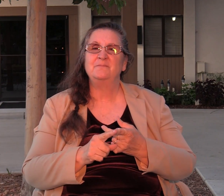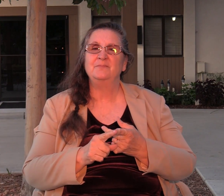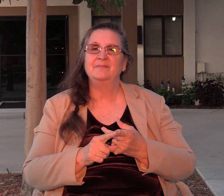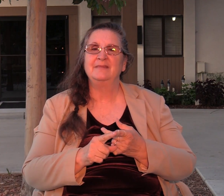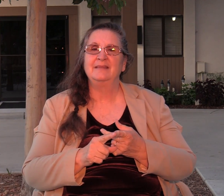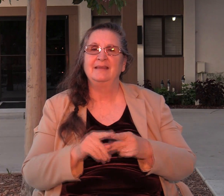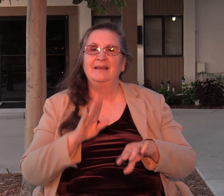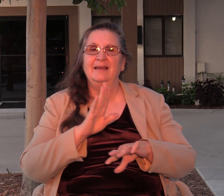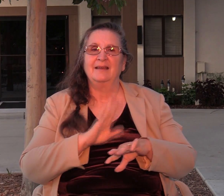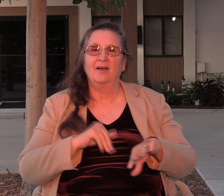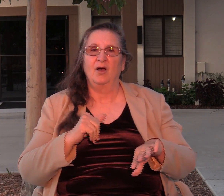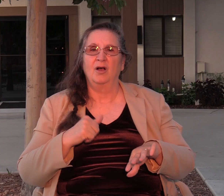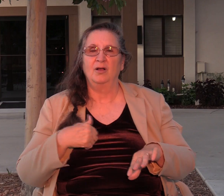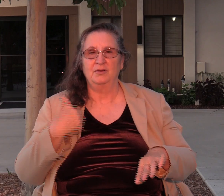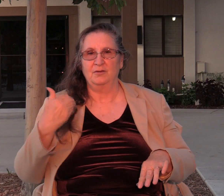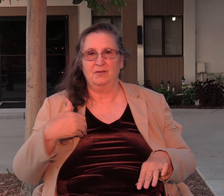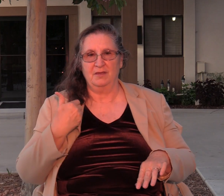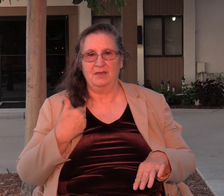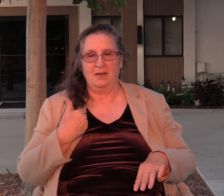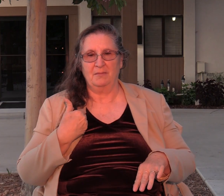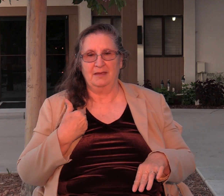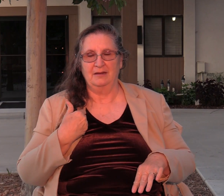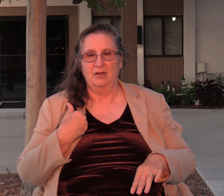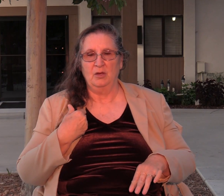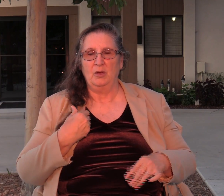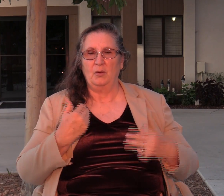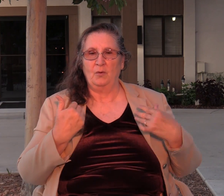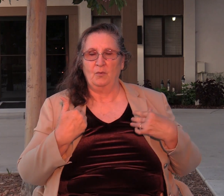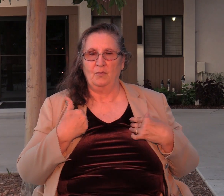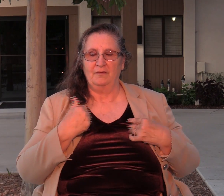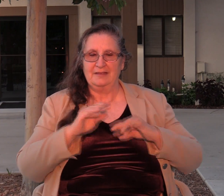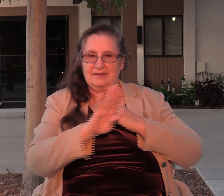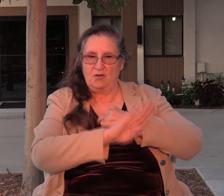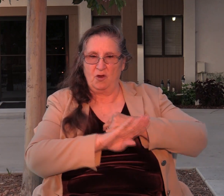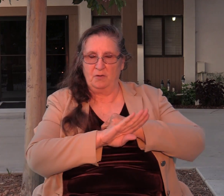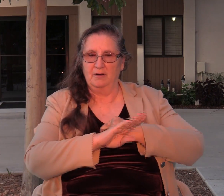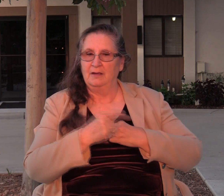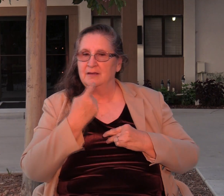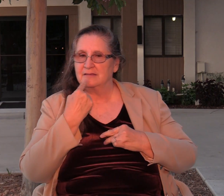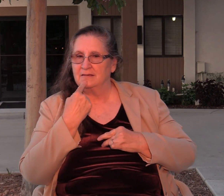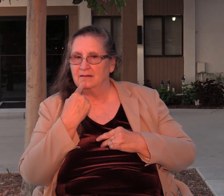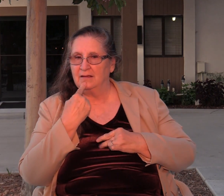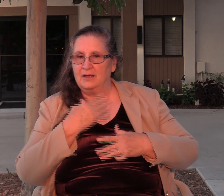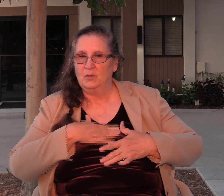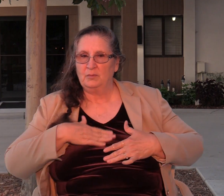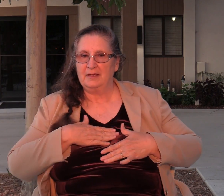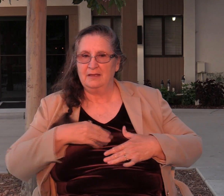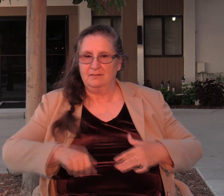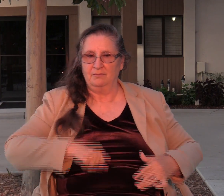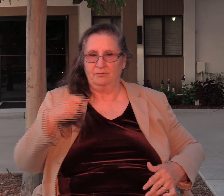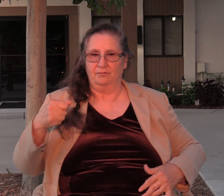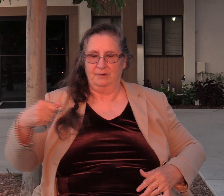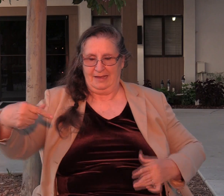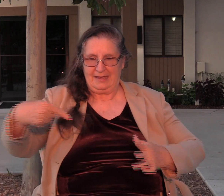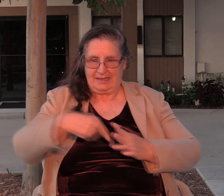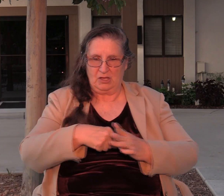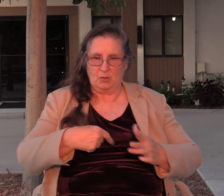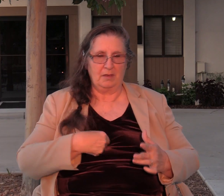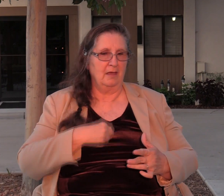quickly to the young man his armor bearer and he said to him please draw your sword and kill me lest men save me a